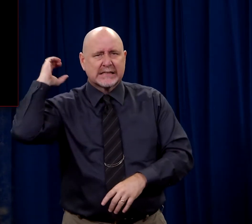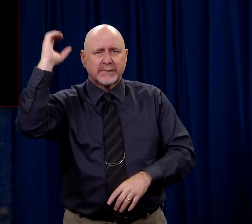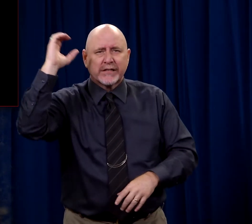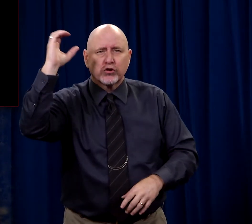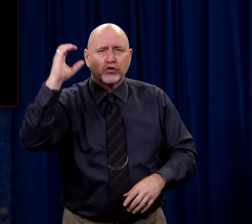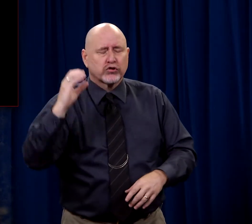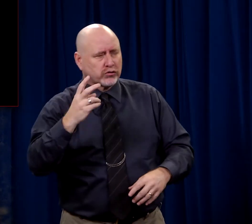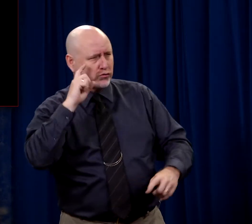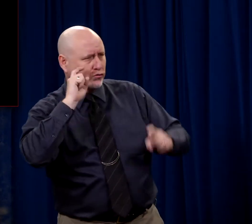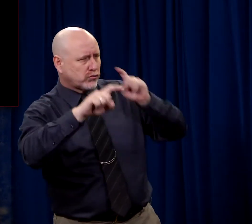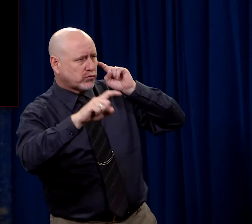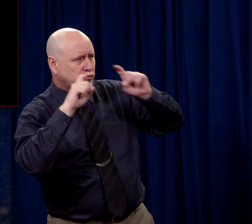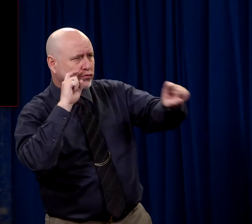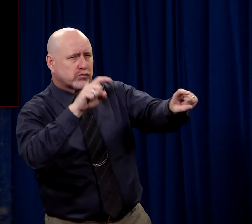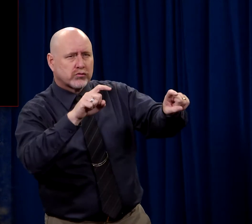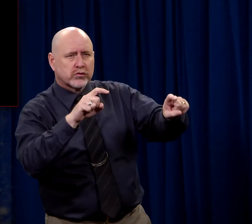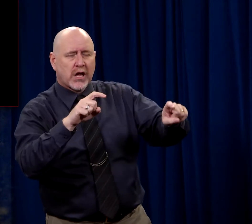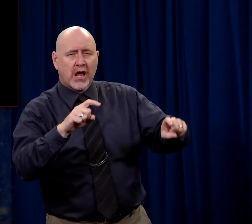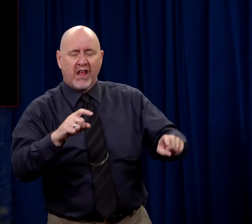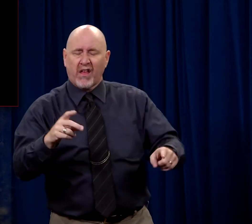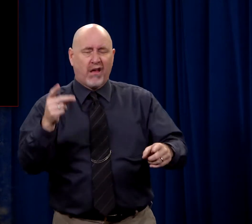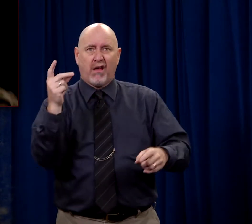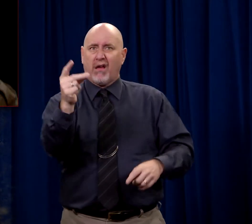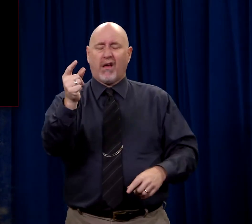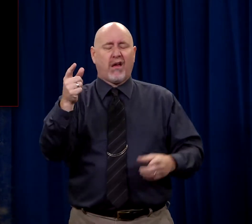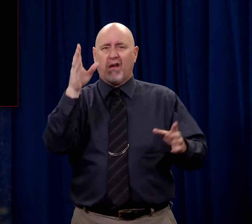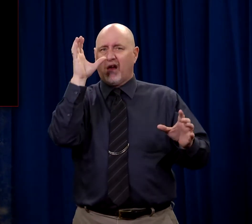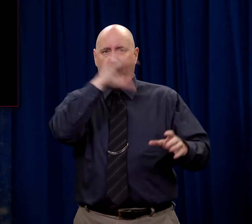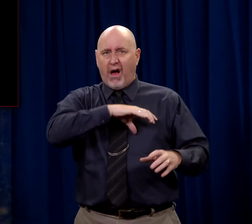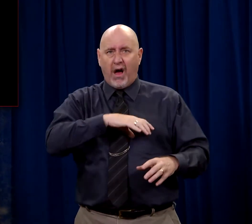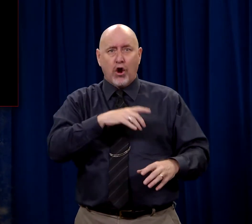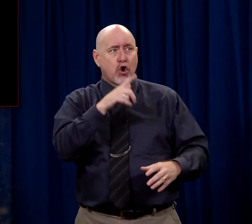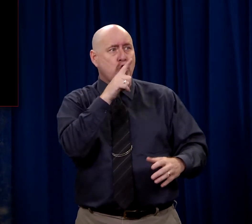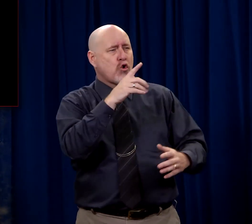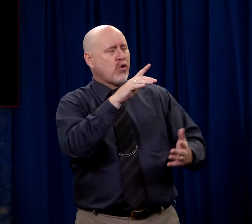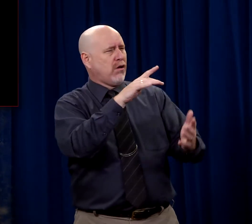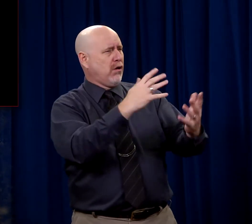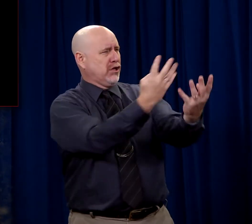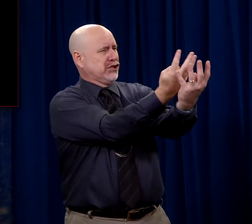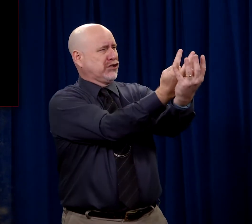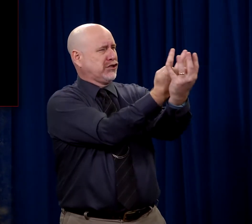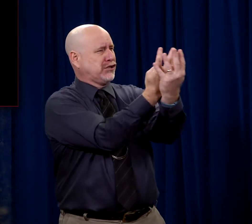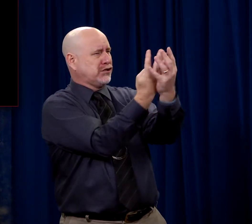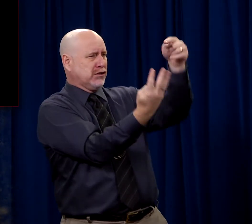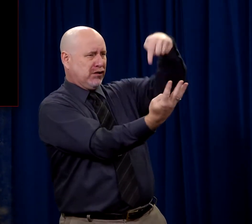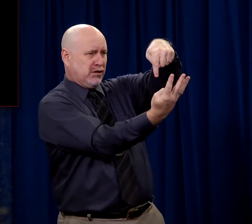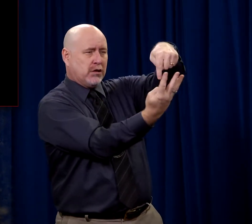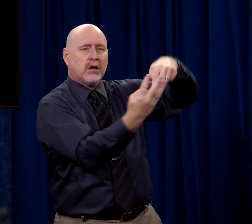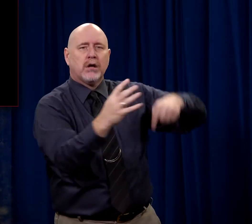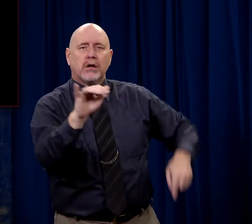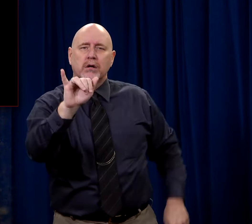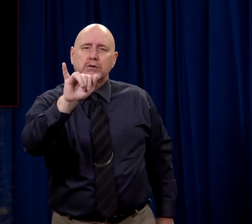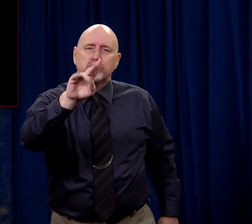spears. And then the striking thing is that the one who is in the lead of them is